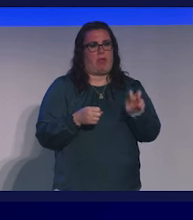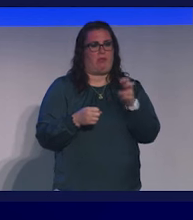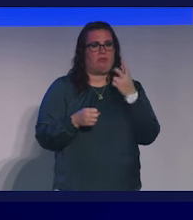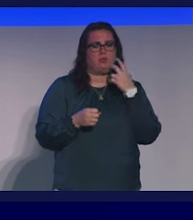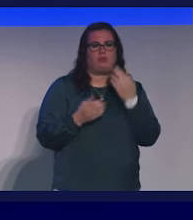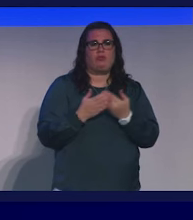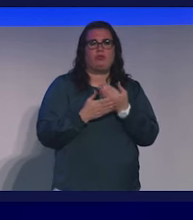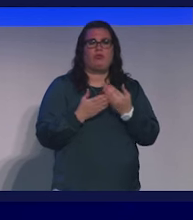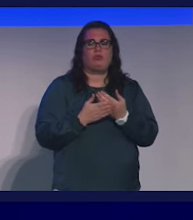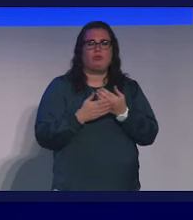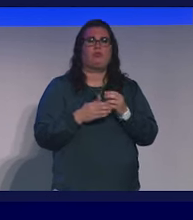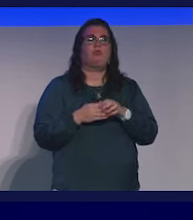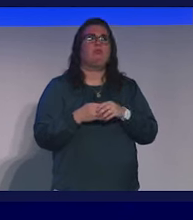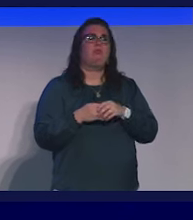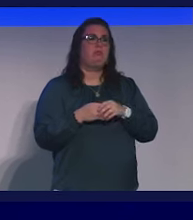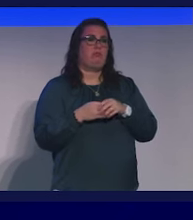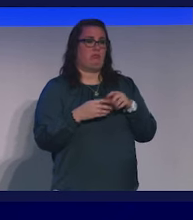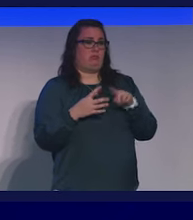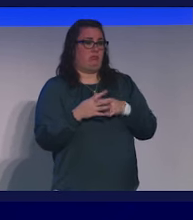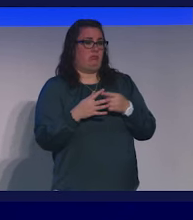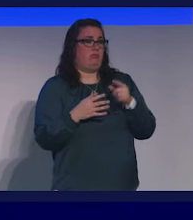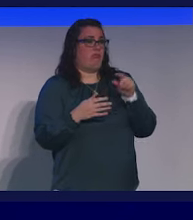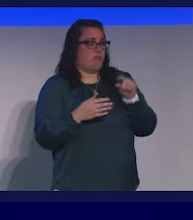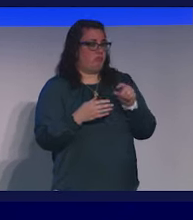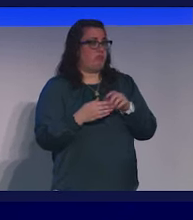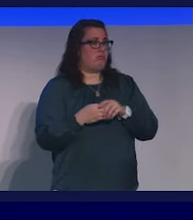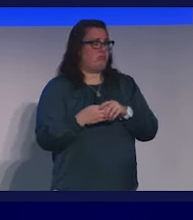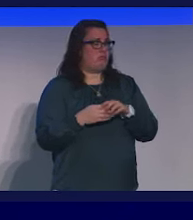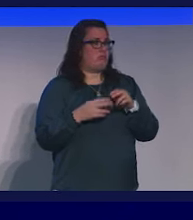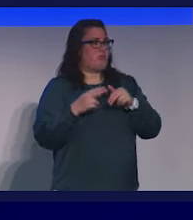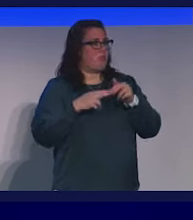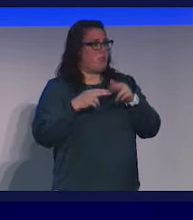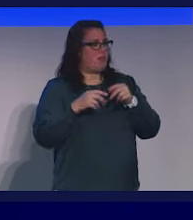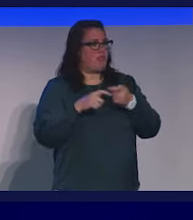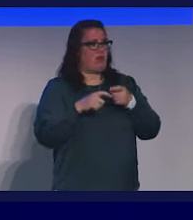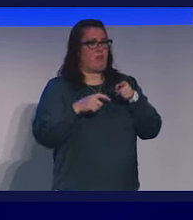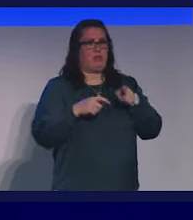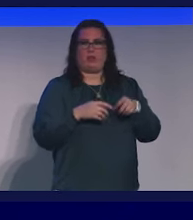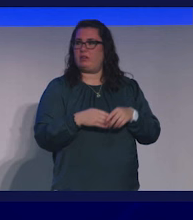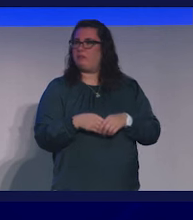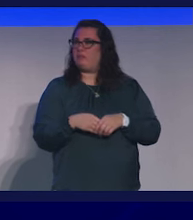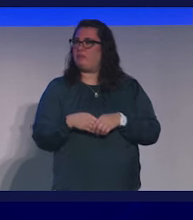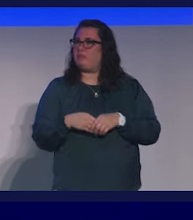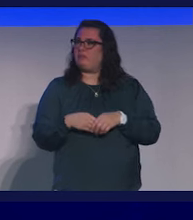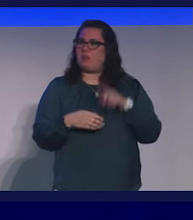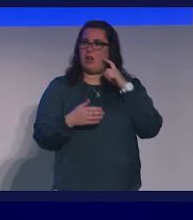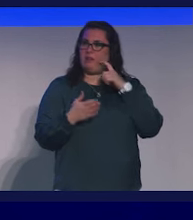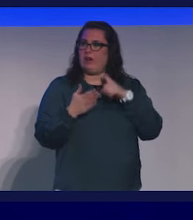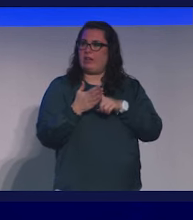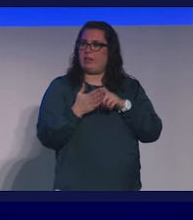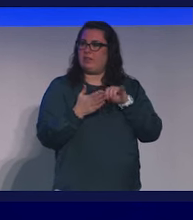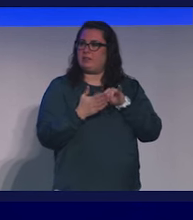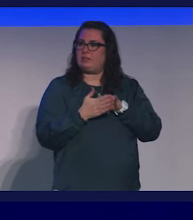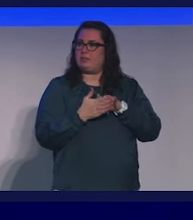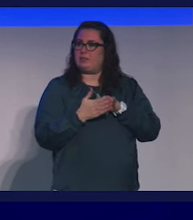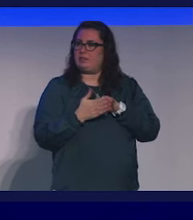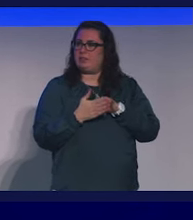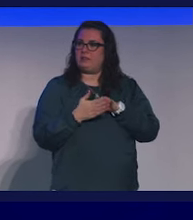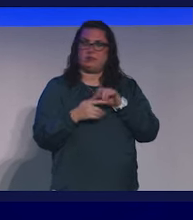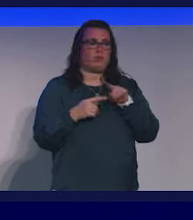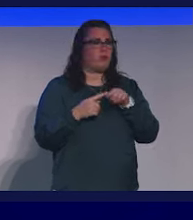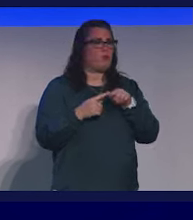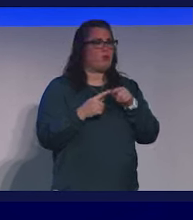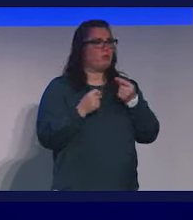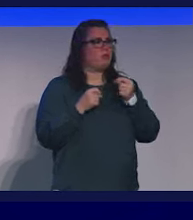system. Starting pretty small and building from there. I recognize that when you